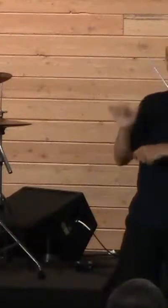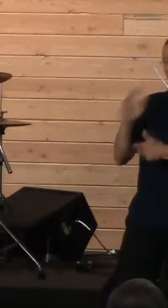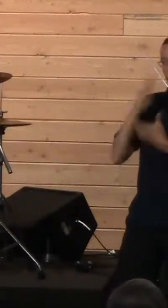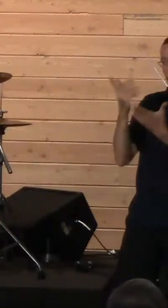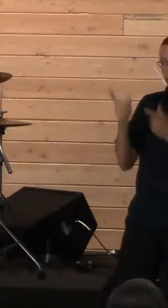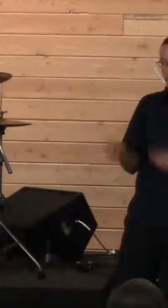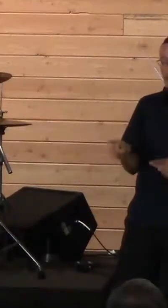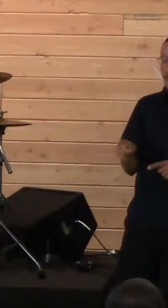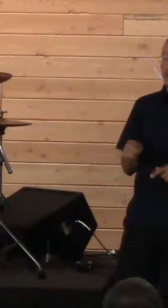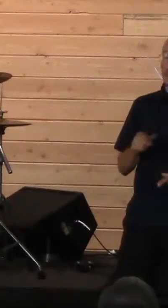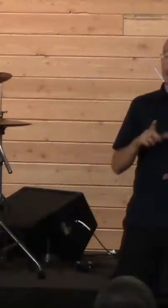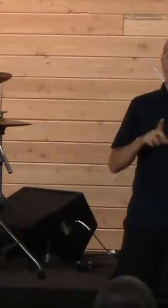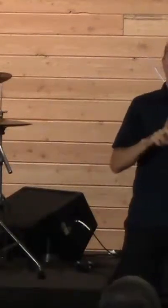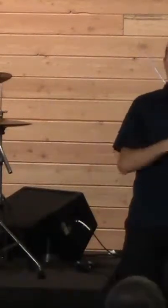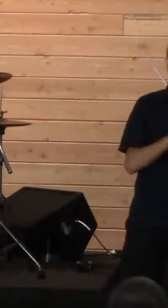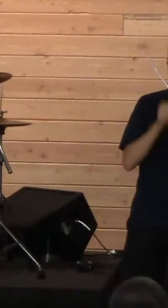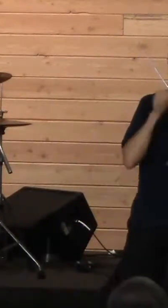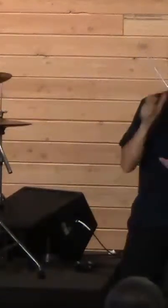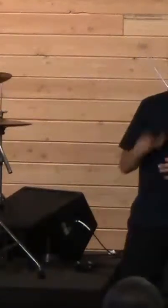have to take it into his own hands.